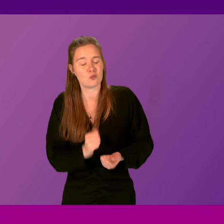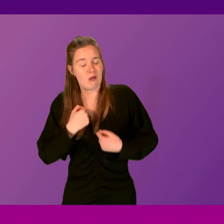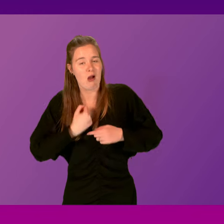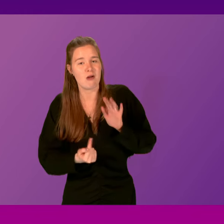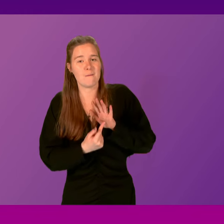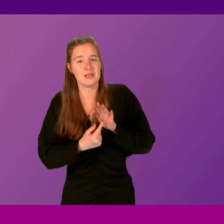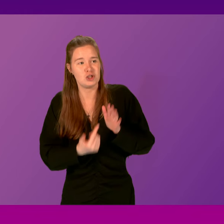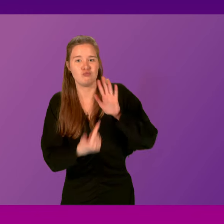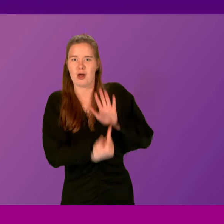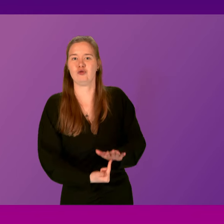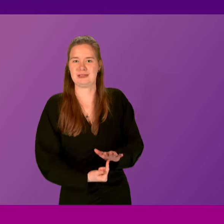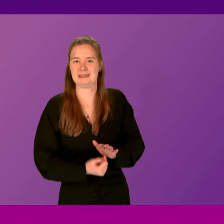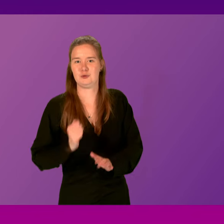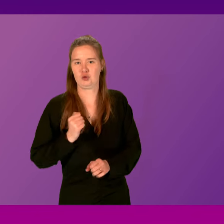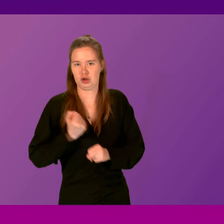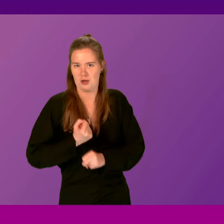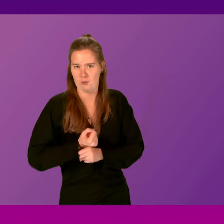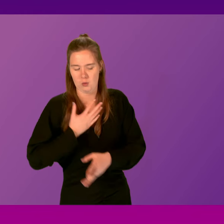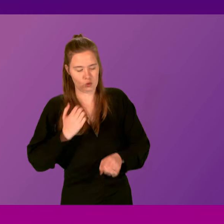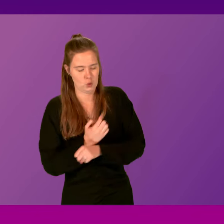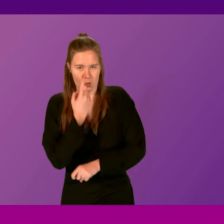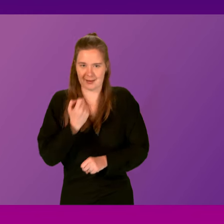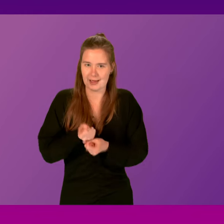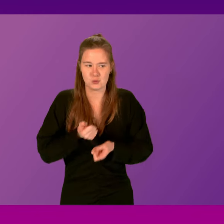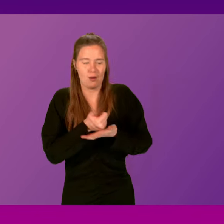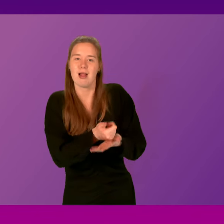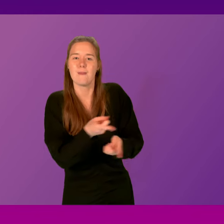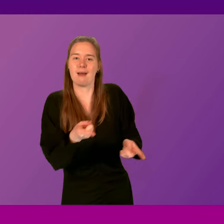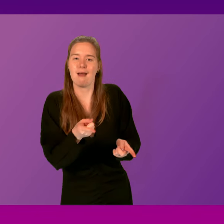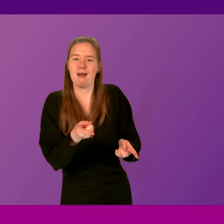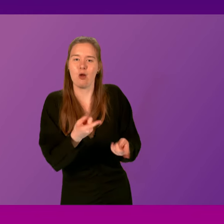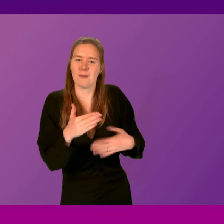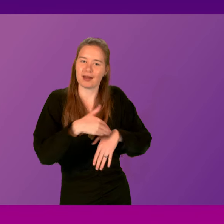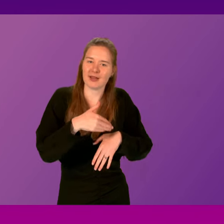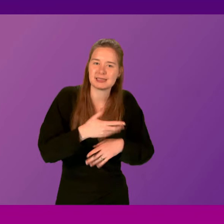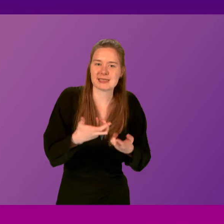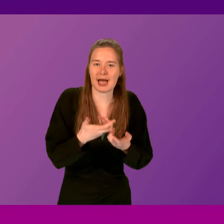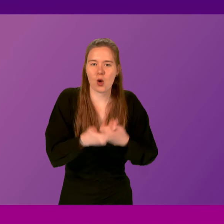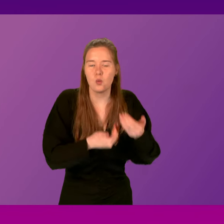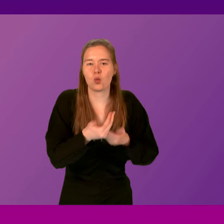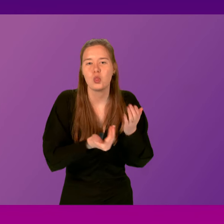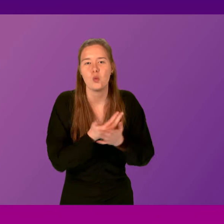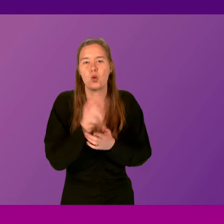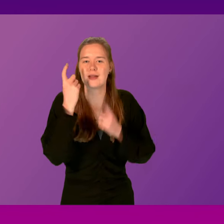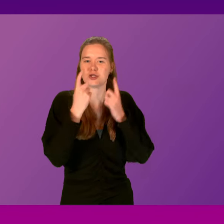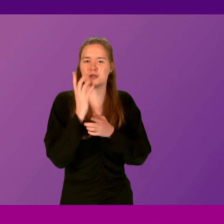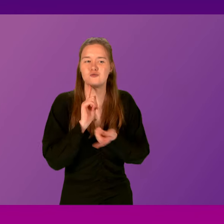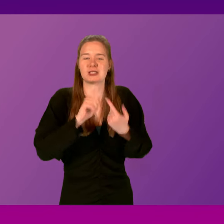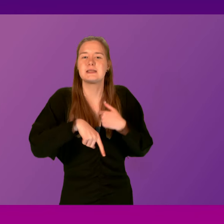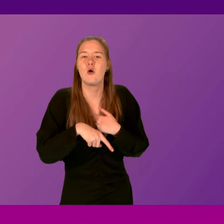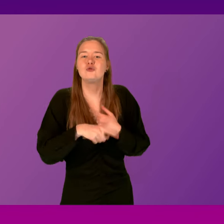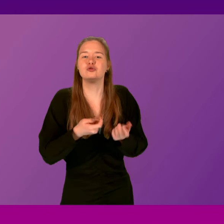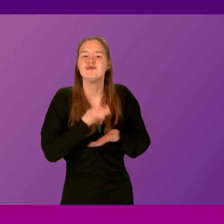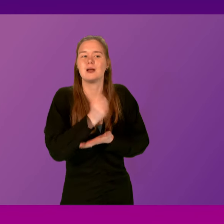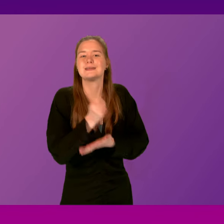priority. The Scottish Government will do everything in our power to help those who have been affected through our initiative for responding to